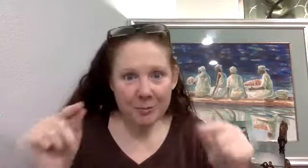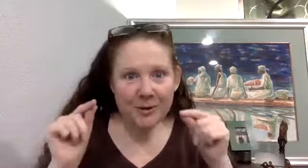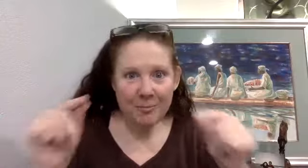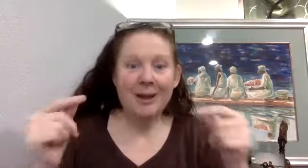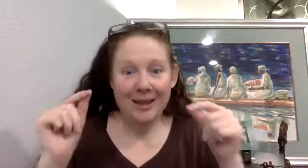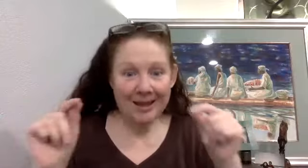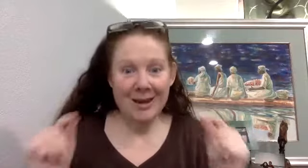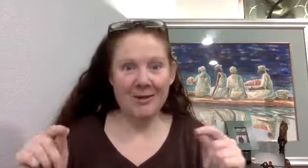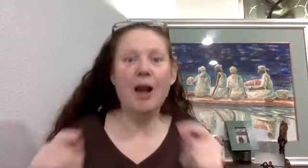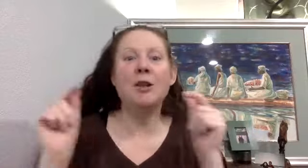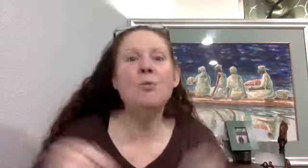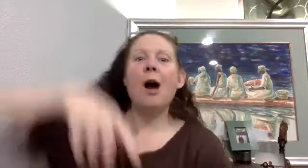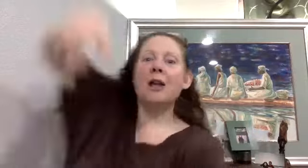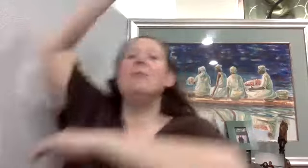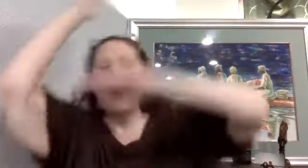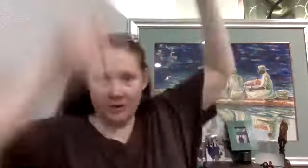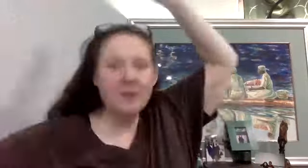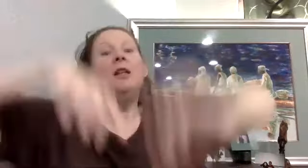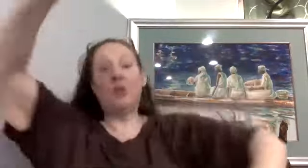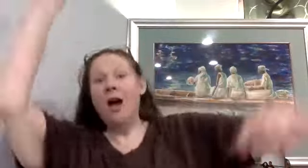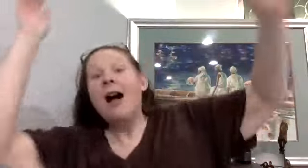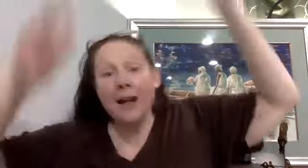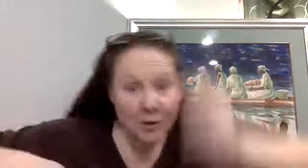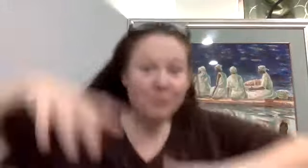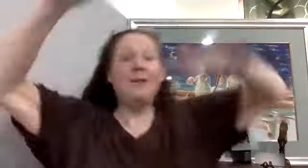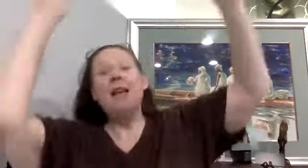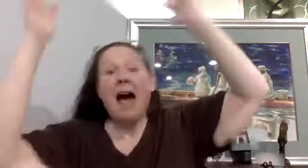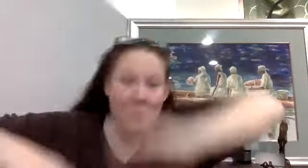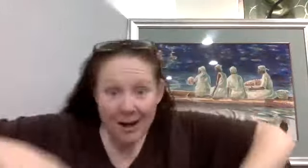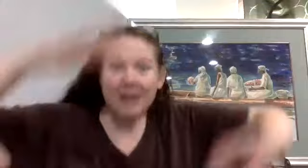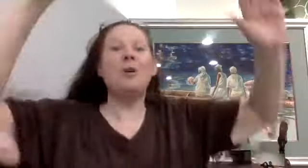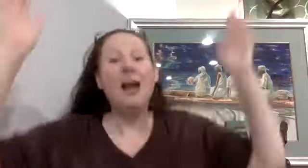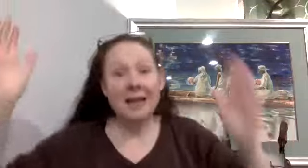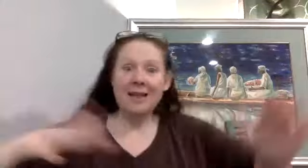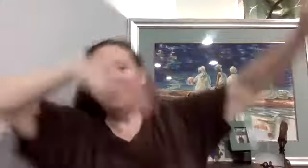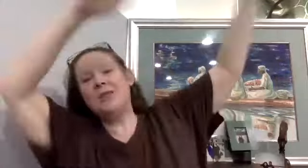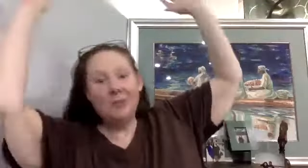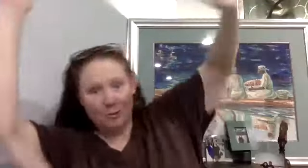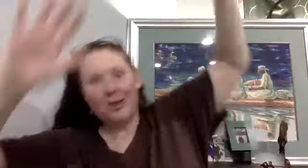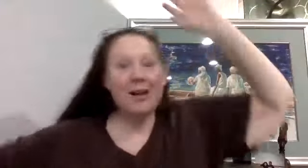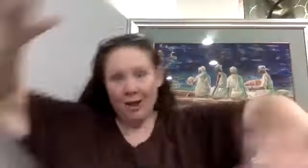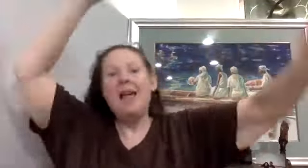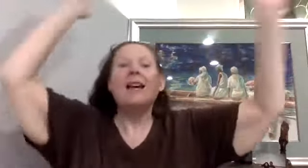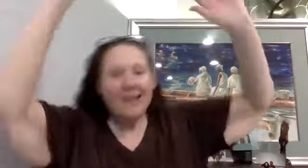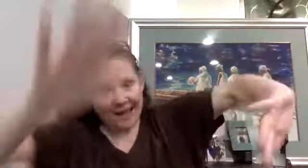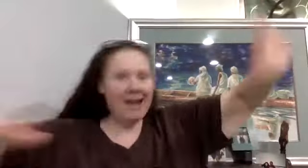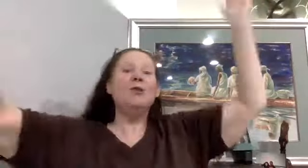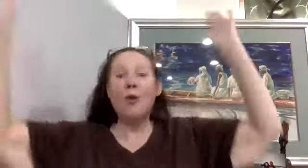somebody like this. I got to watch him have dyskinesia. I got to really, how do I keep talking to him when the, when the L does, because he can't control.